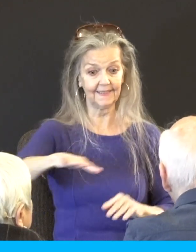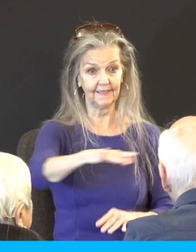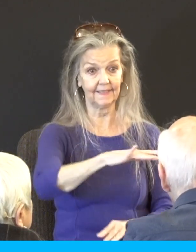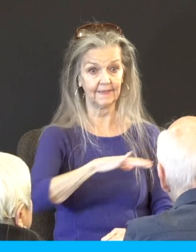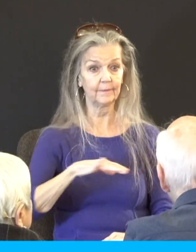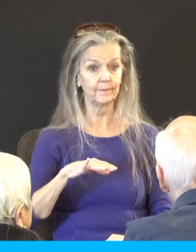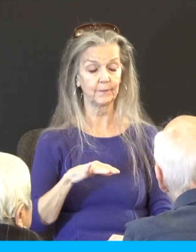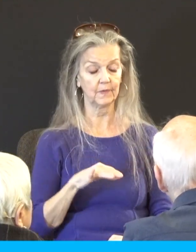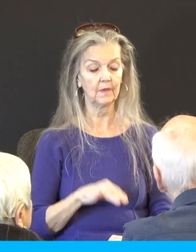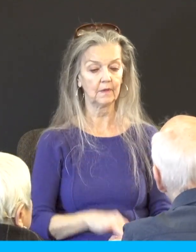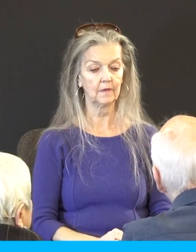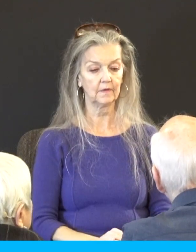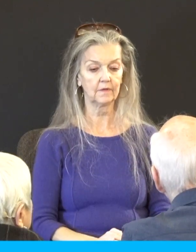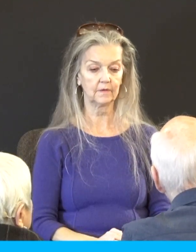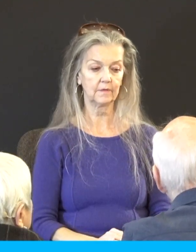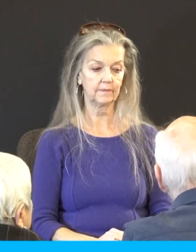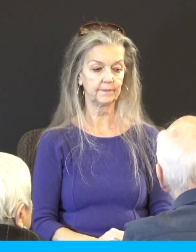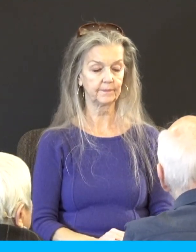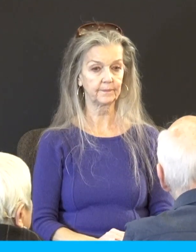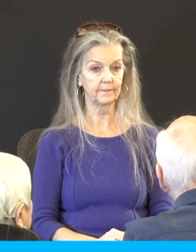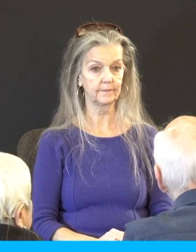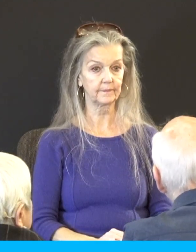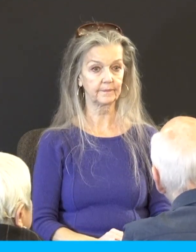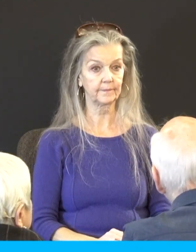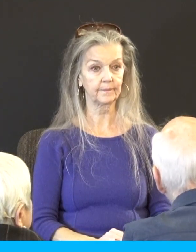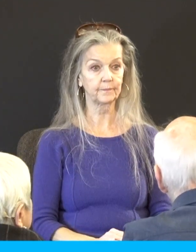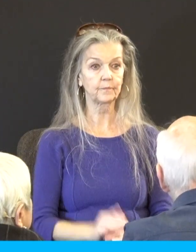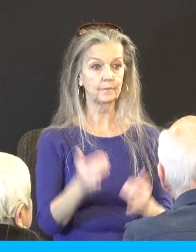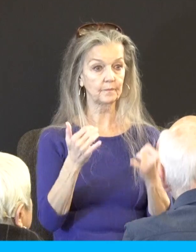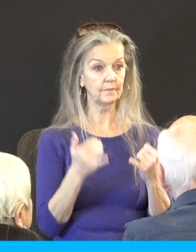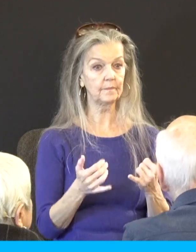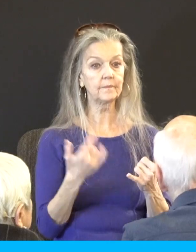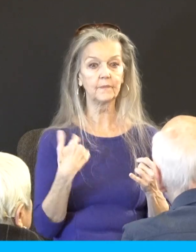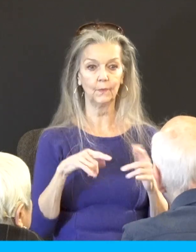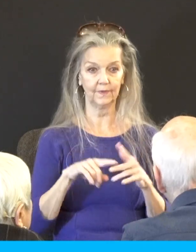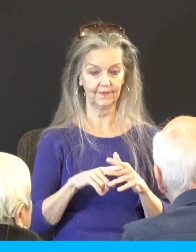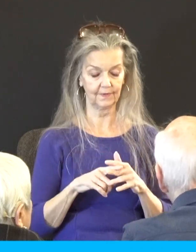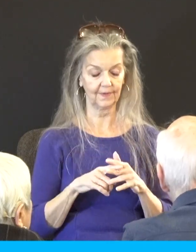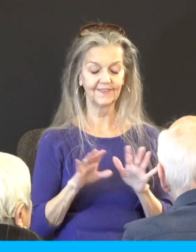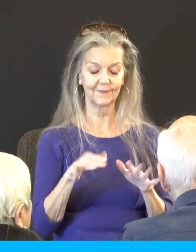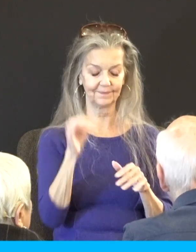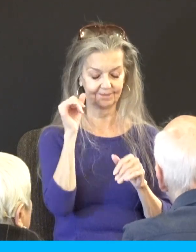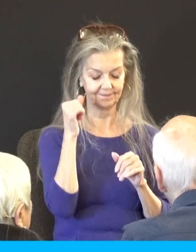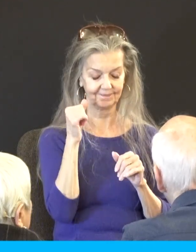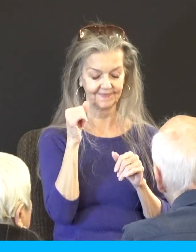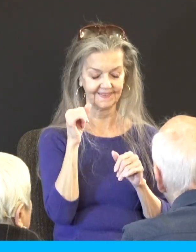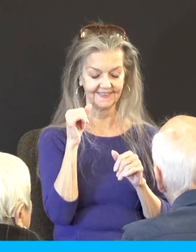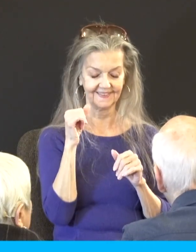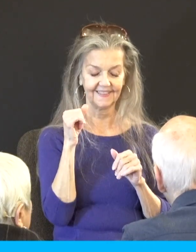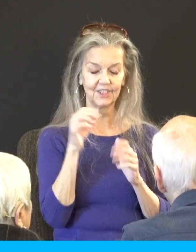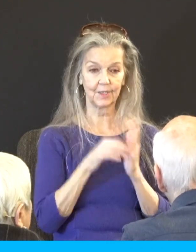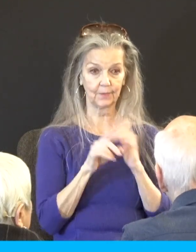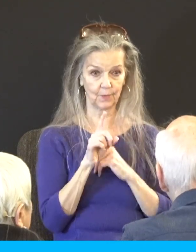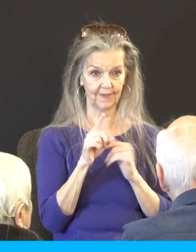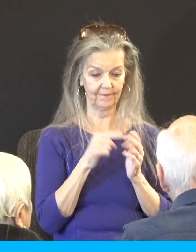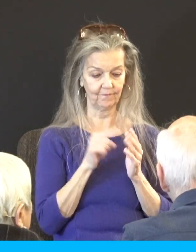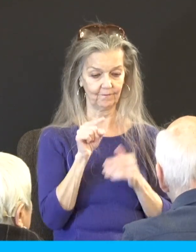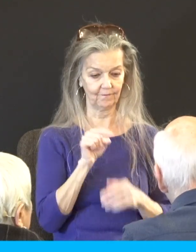So it's a great book, in case you didn't get that sense. so now we'll pick up. I'm going to just remind you, get a running start. Chapter one, verse one, second